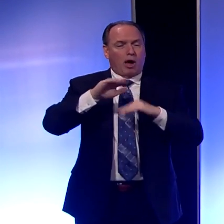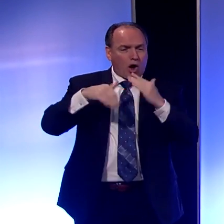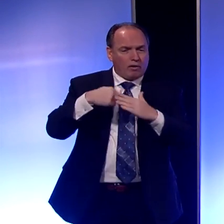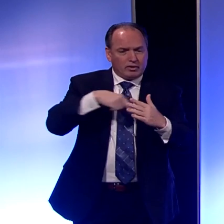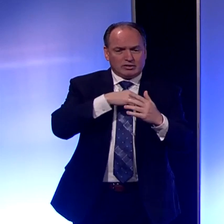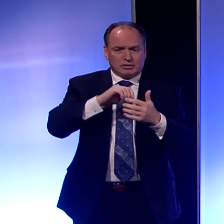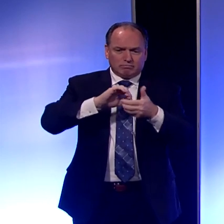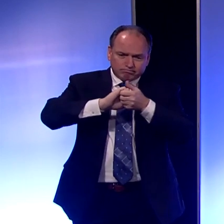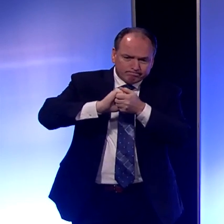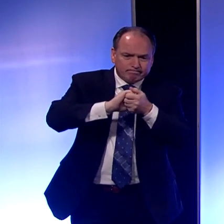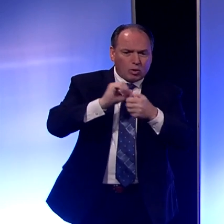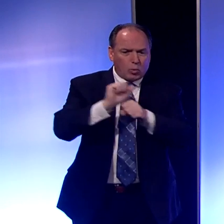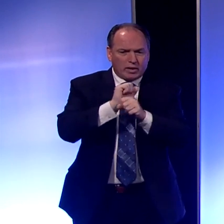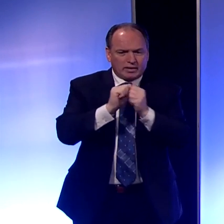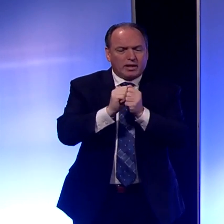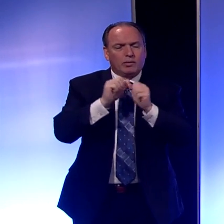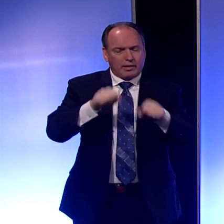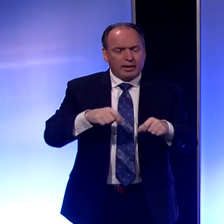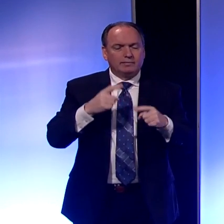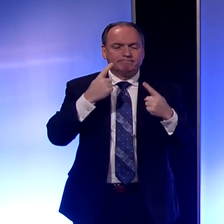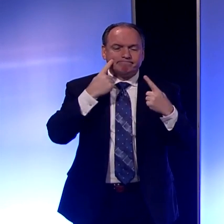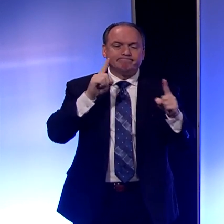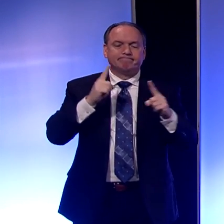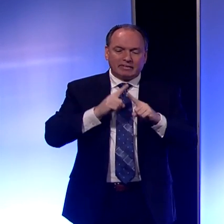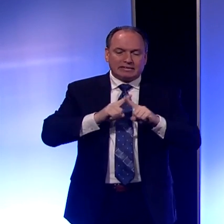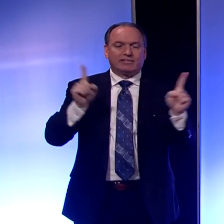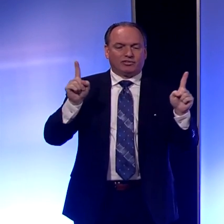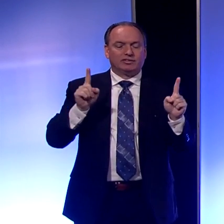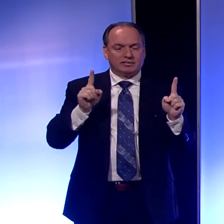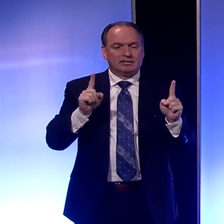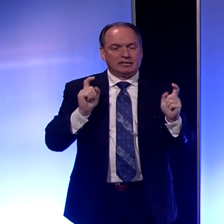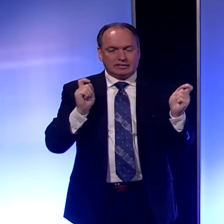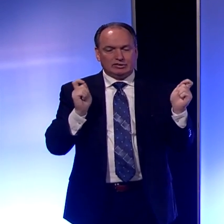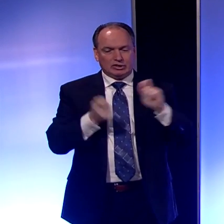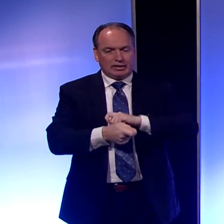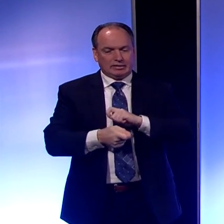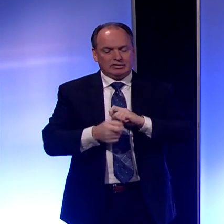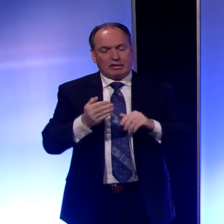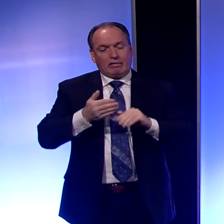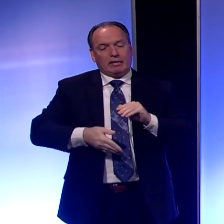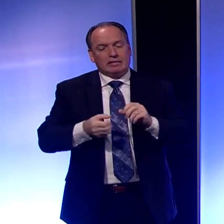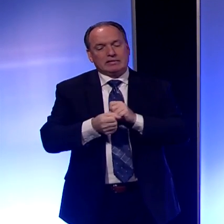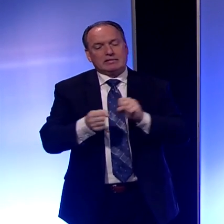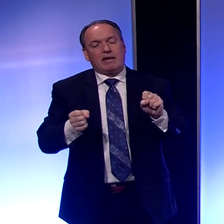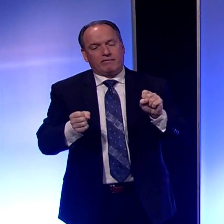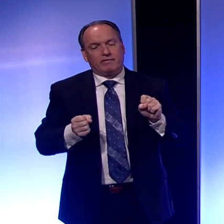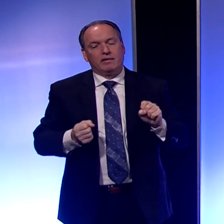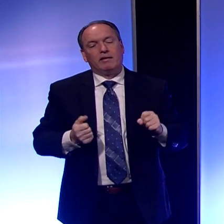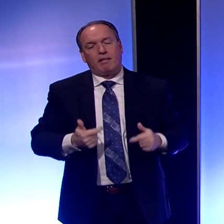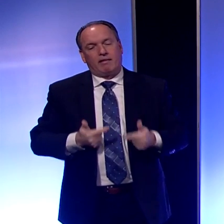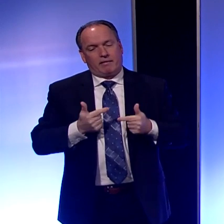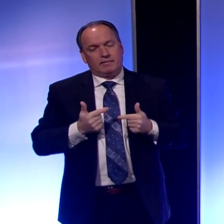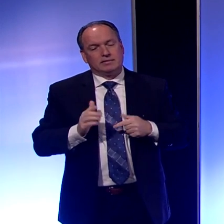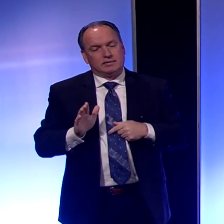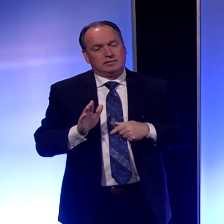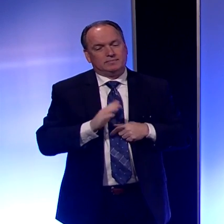working together that we're going to make a difference here in Erie County and, in the end, save lives. So again,